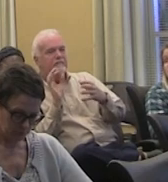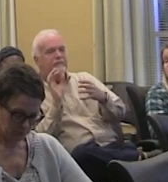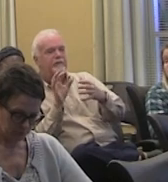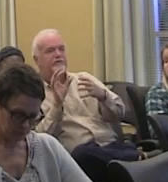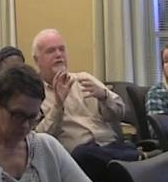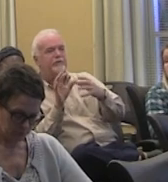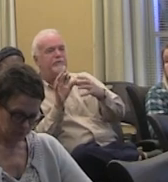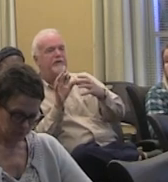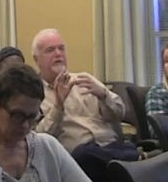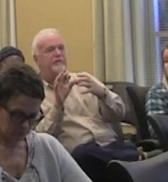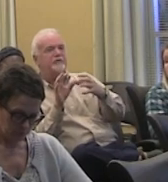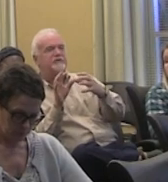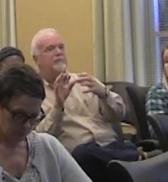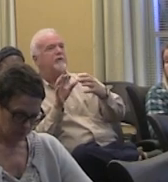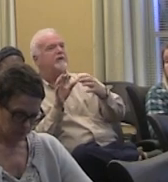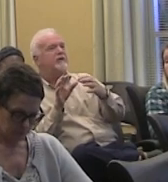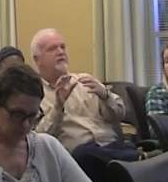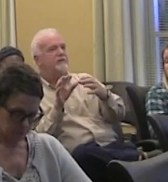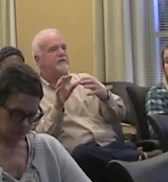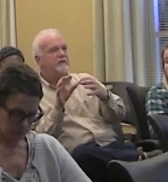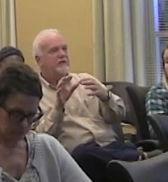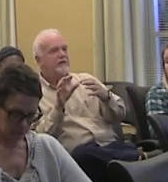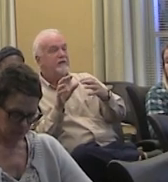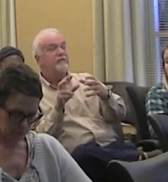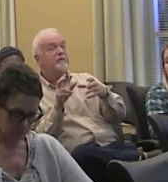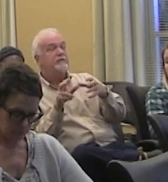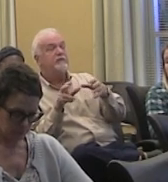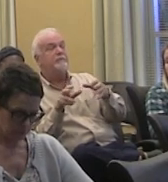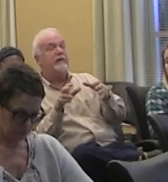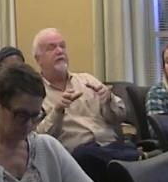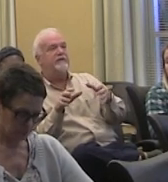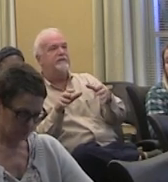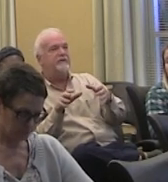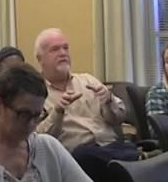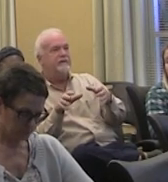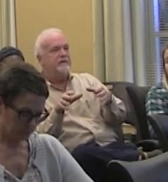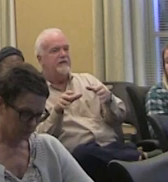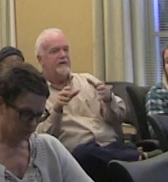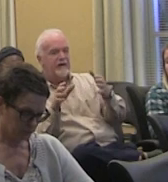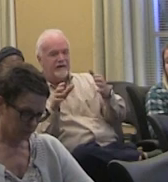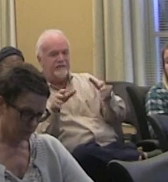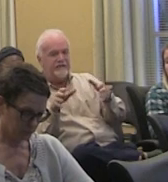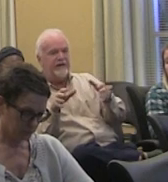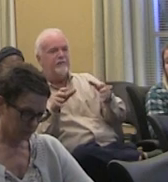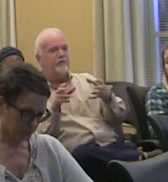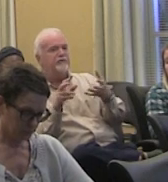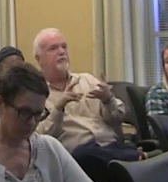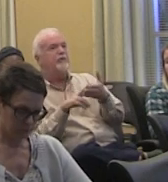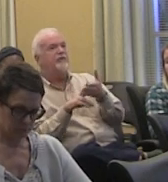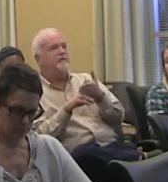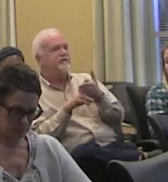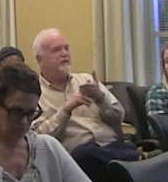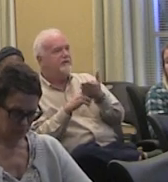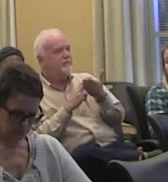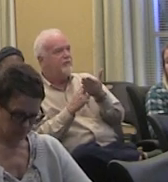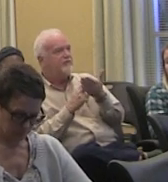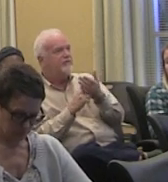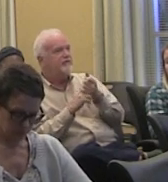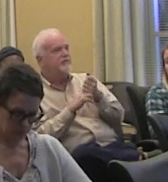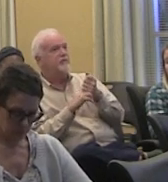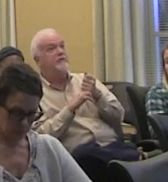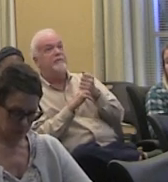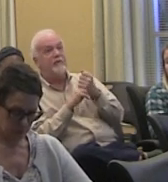first two individuals that were killed the first two buried uh today were two brothers